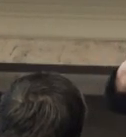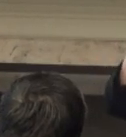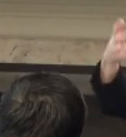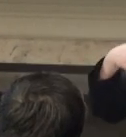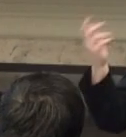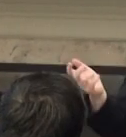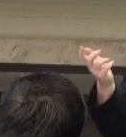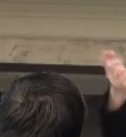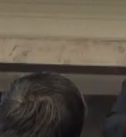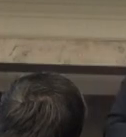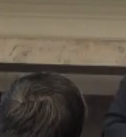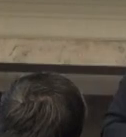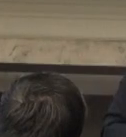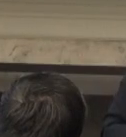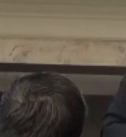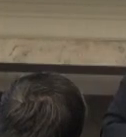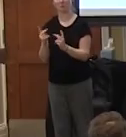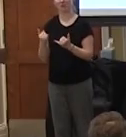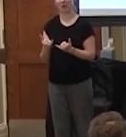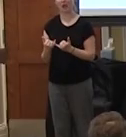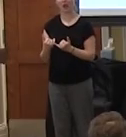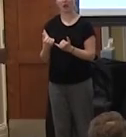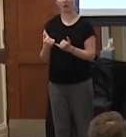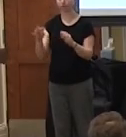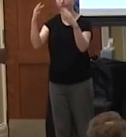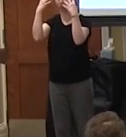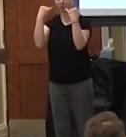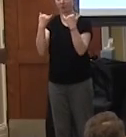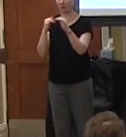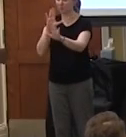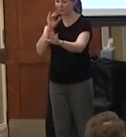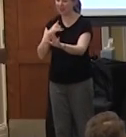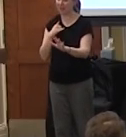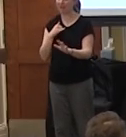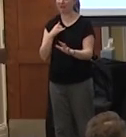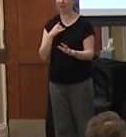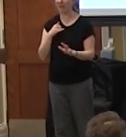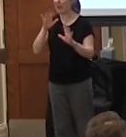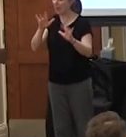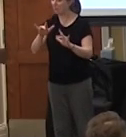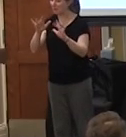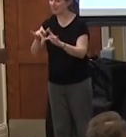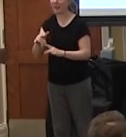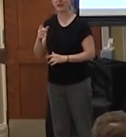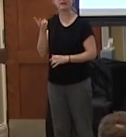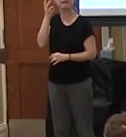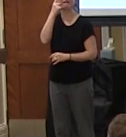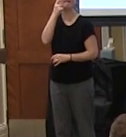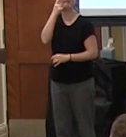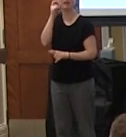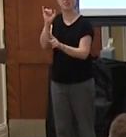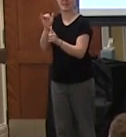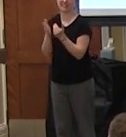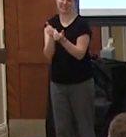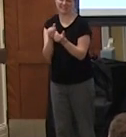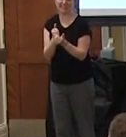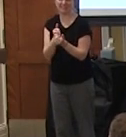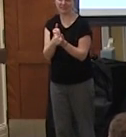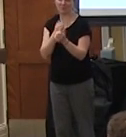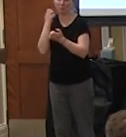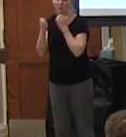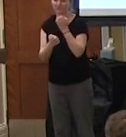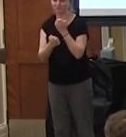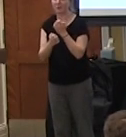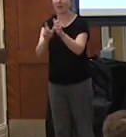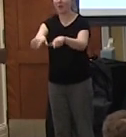of spend this privilege now and say apathy and cynicism are easy that's that's easy you have to do the